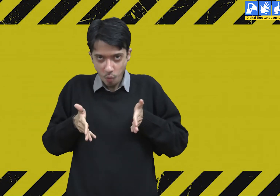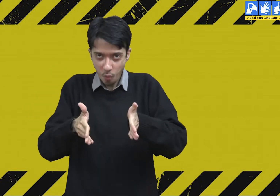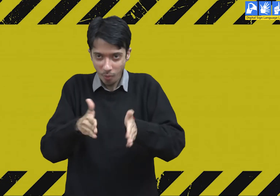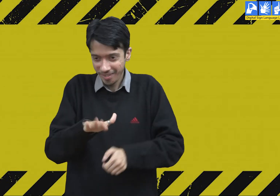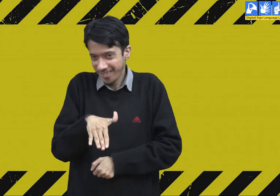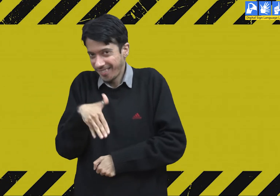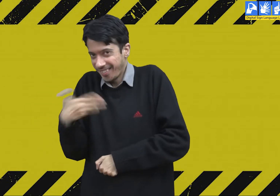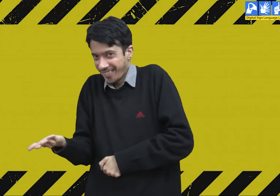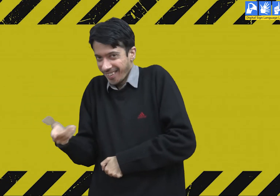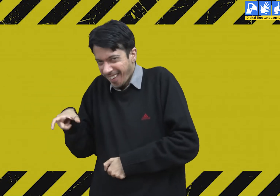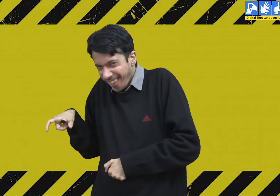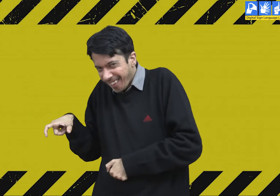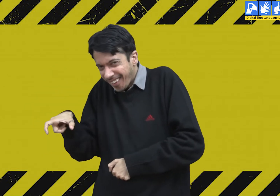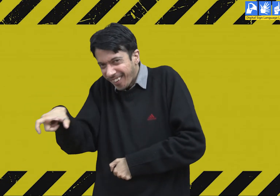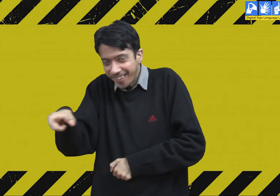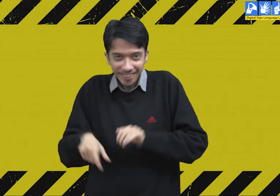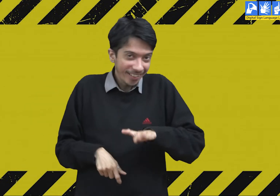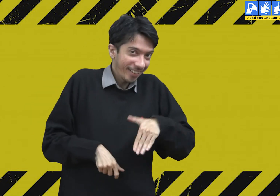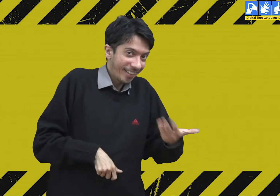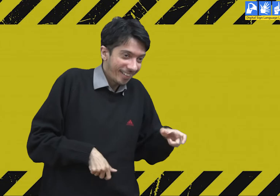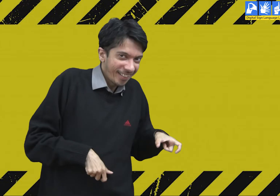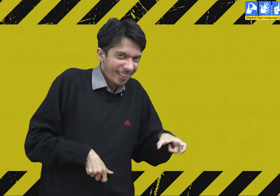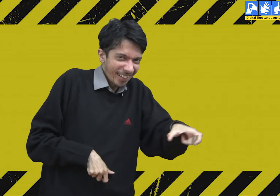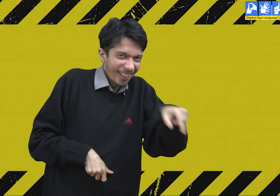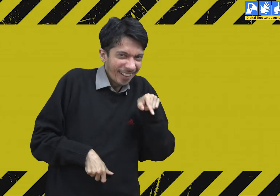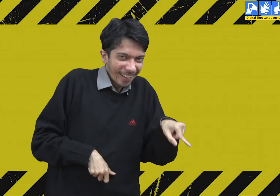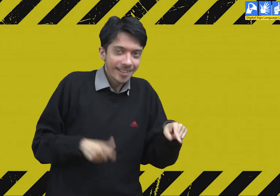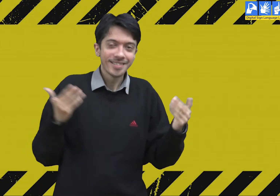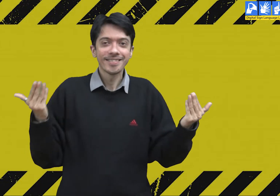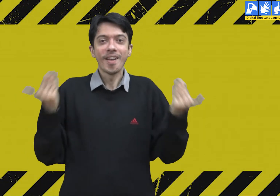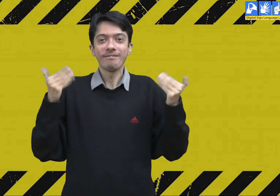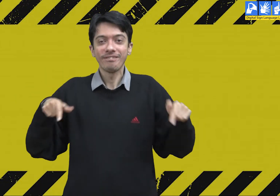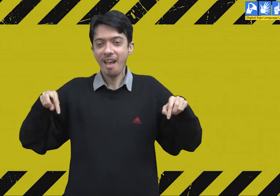Second, we must always walk on the pavement.